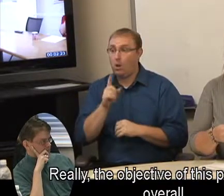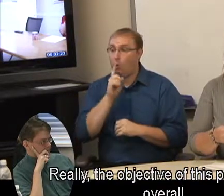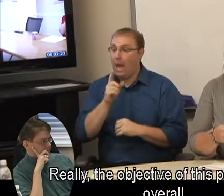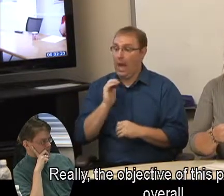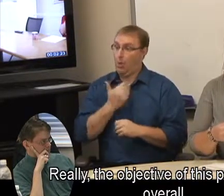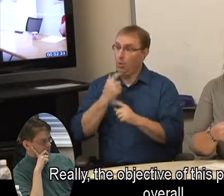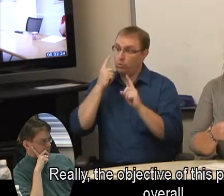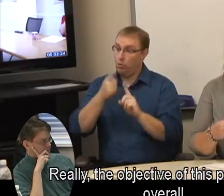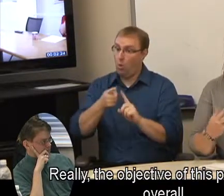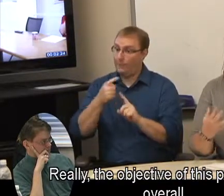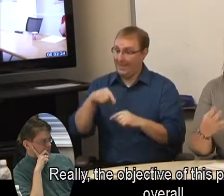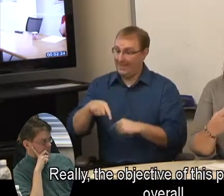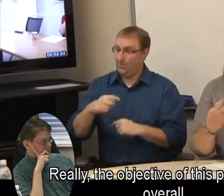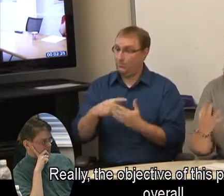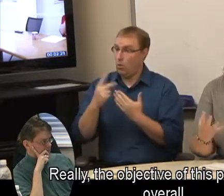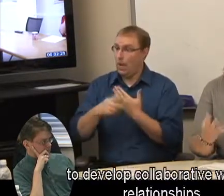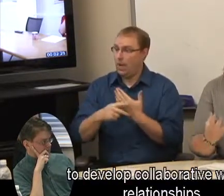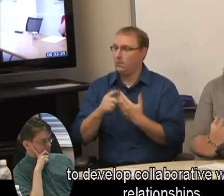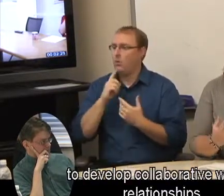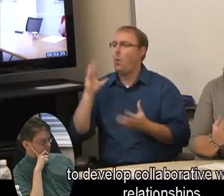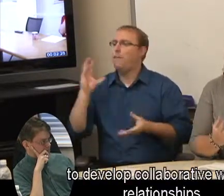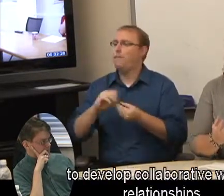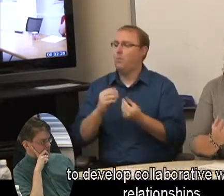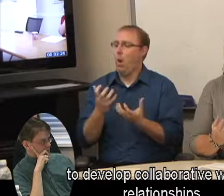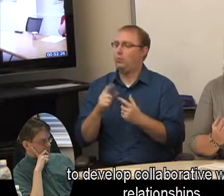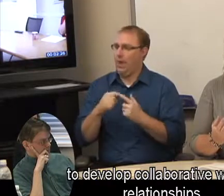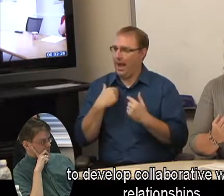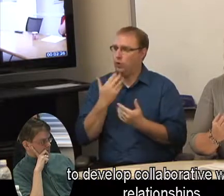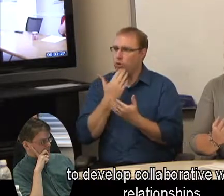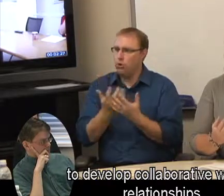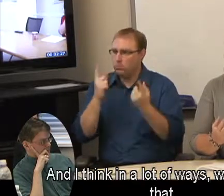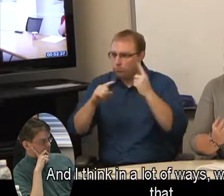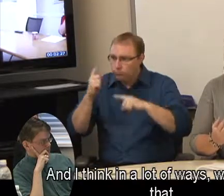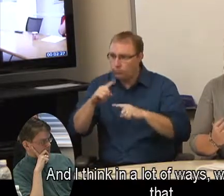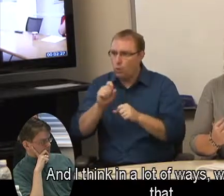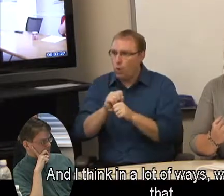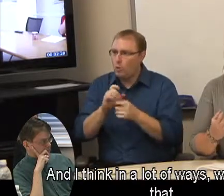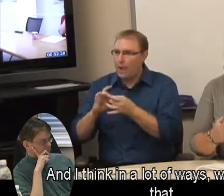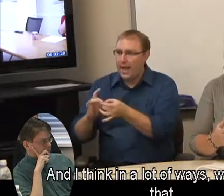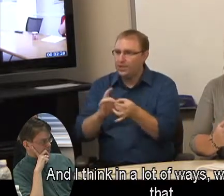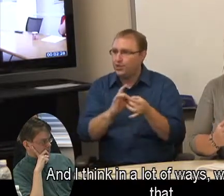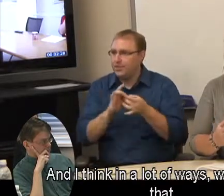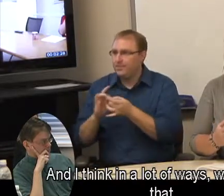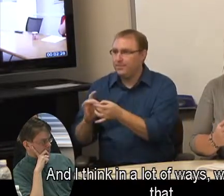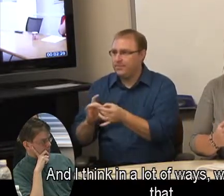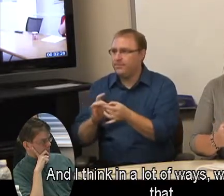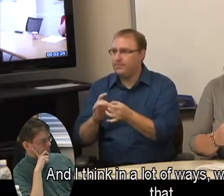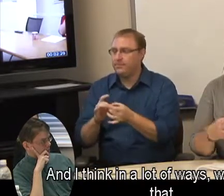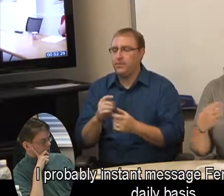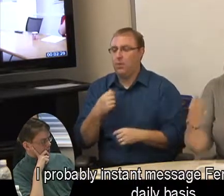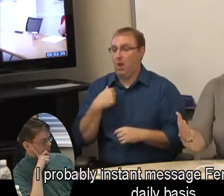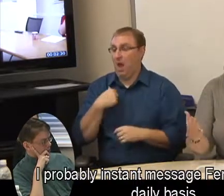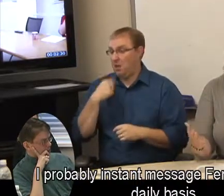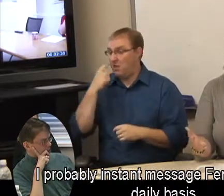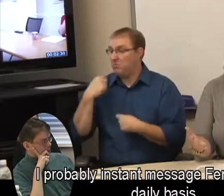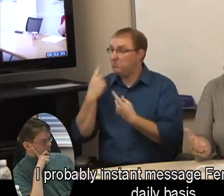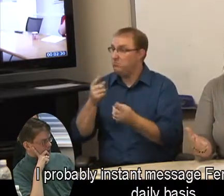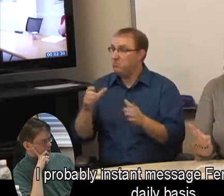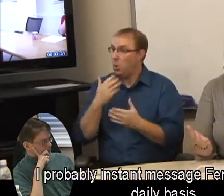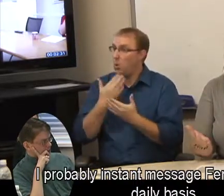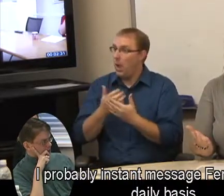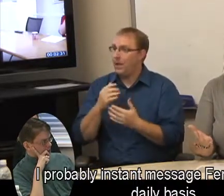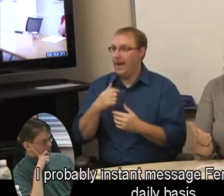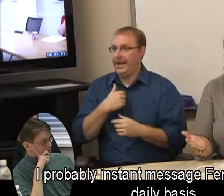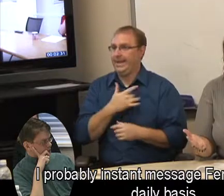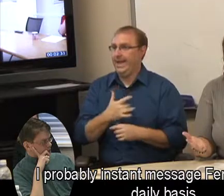objective of this program is overall to develop collaborative working relationships, and I think in a lot of ways we've done that. I probably instant